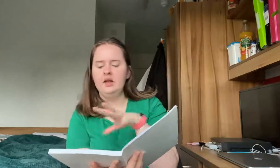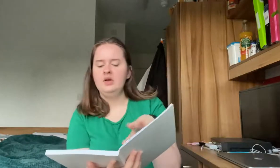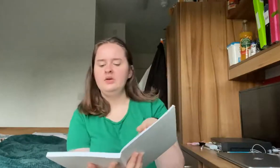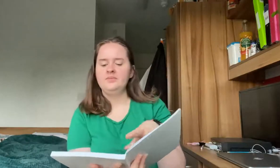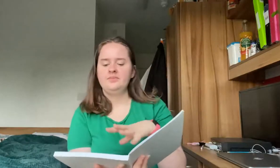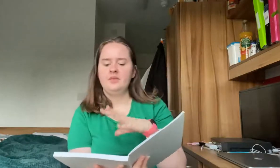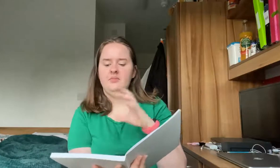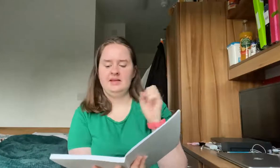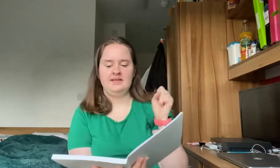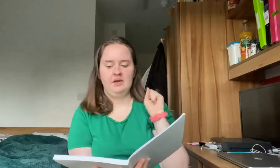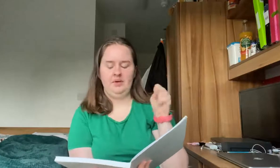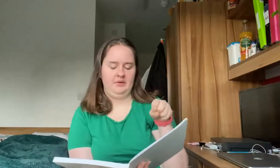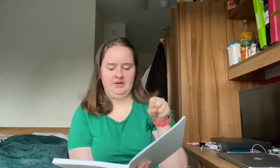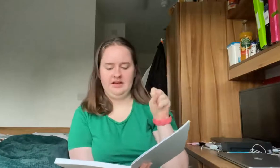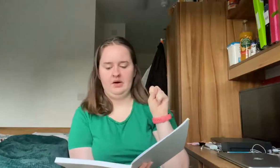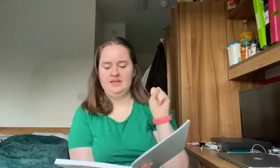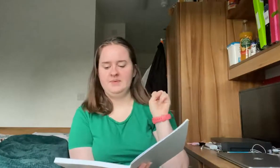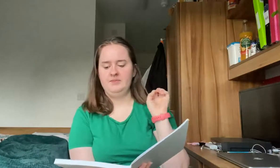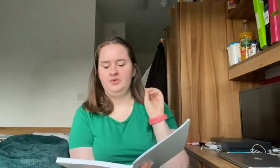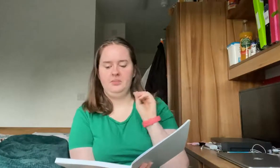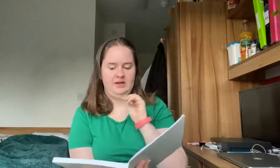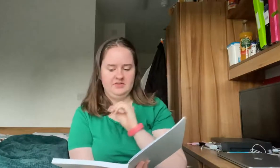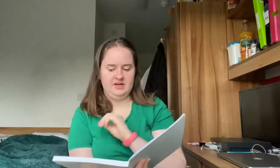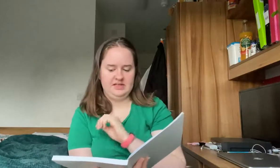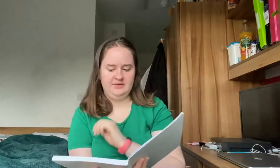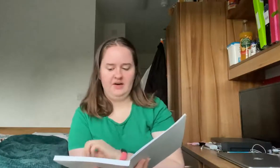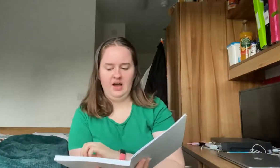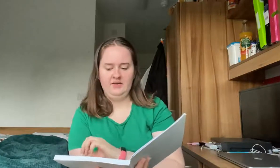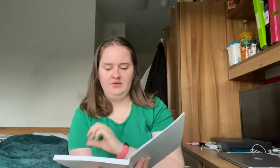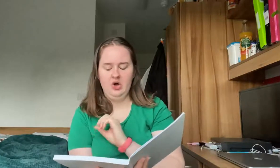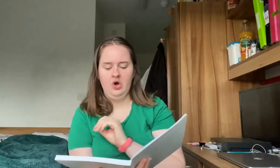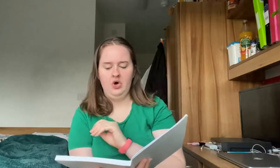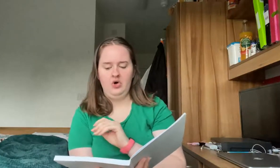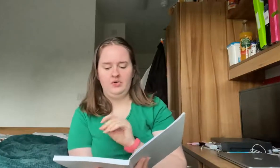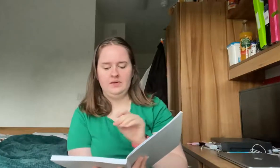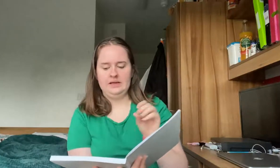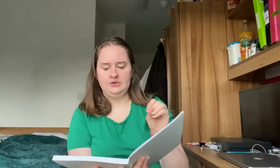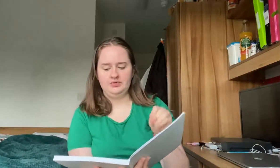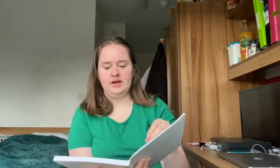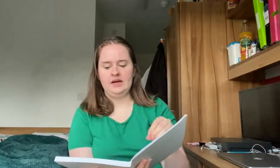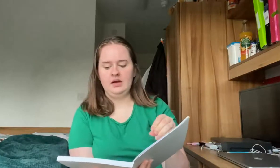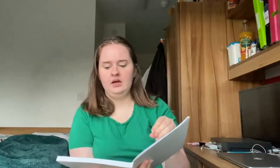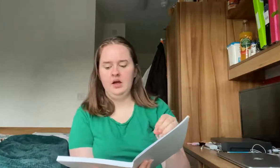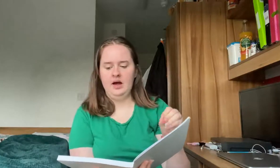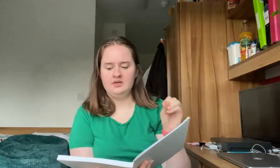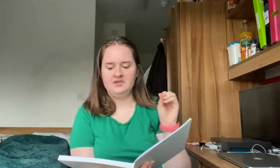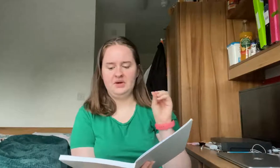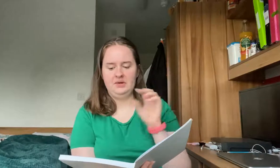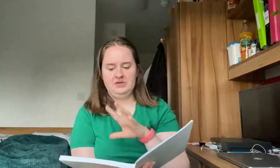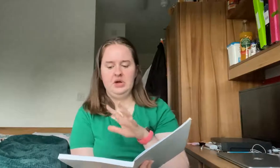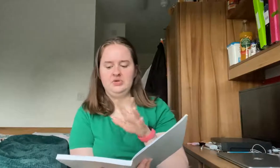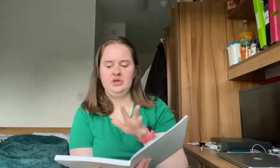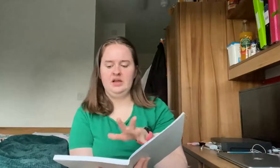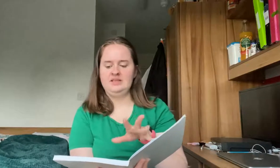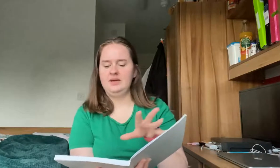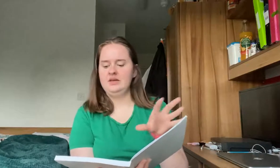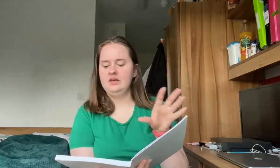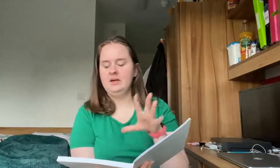basically when I went out I spent £4.95 on a drink and so in total I spent £9